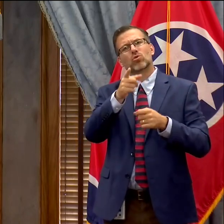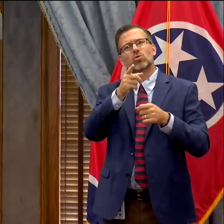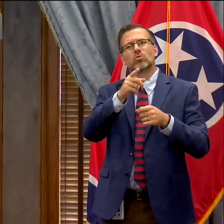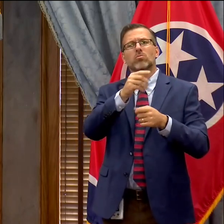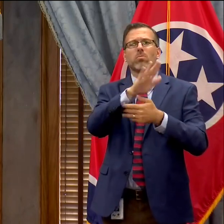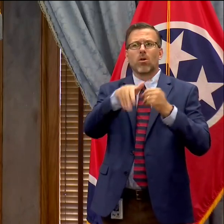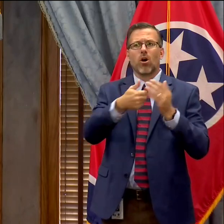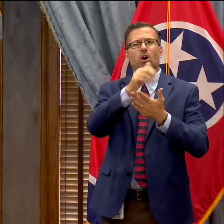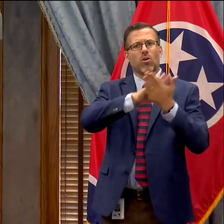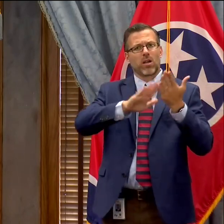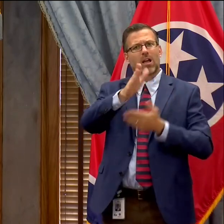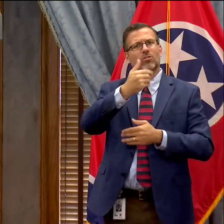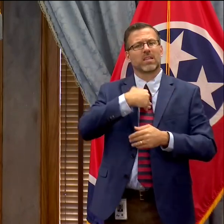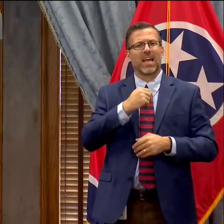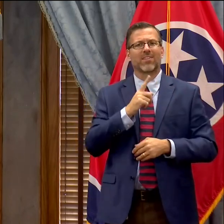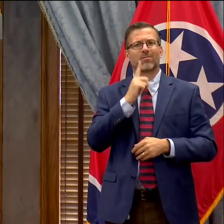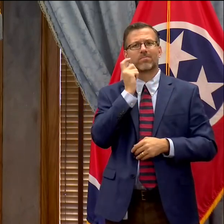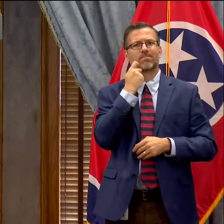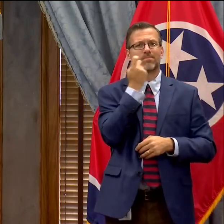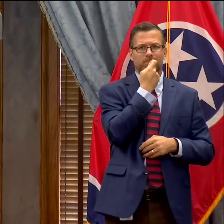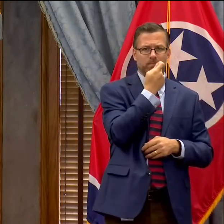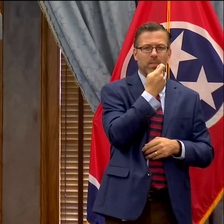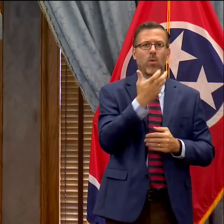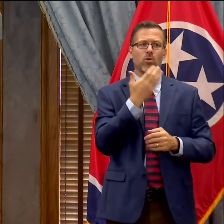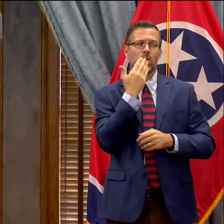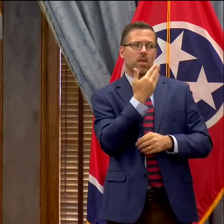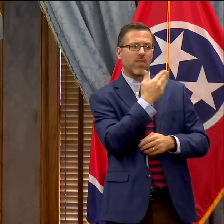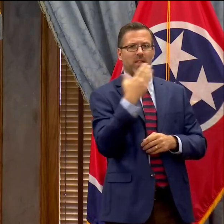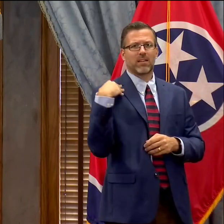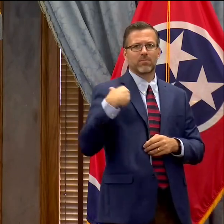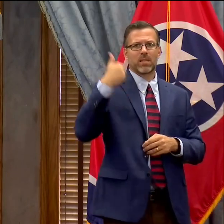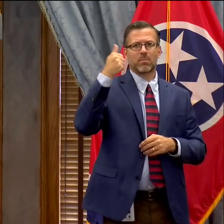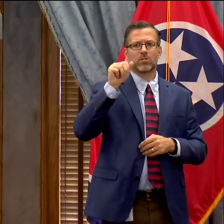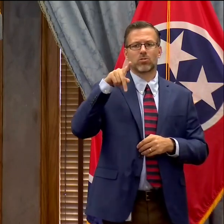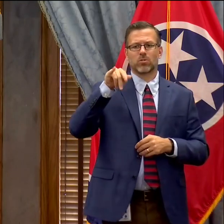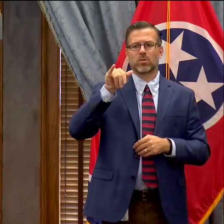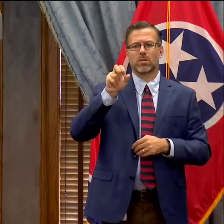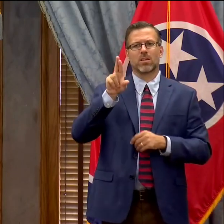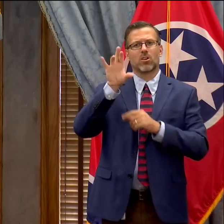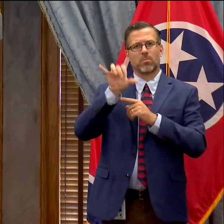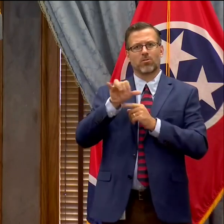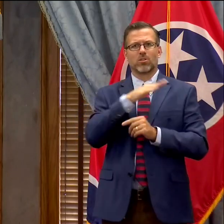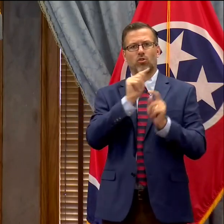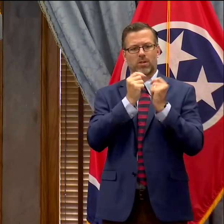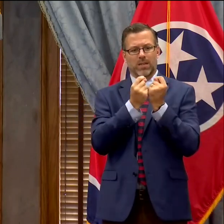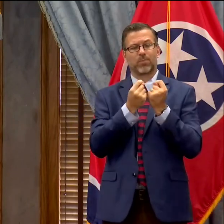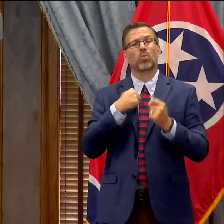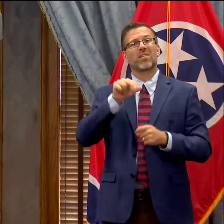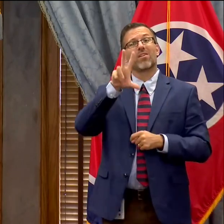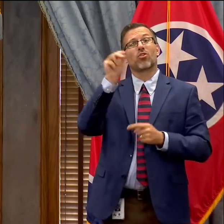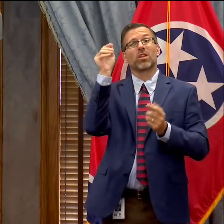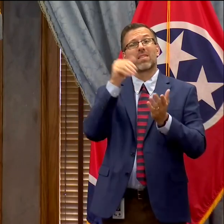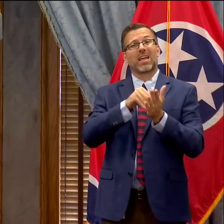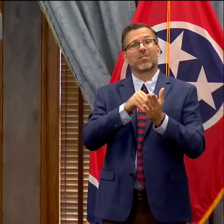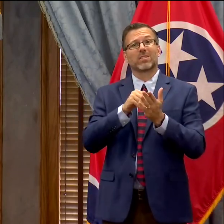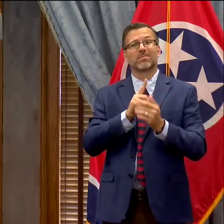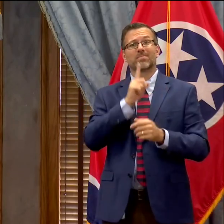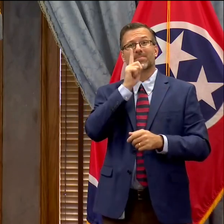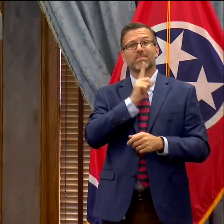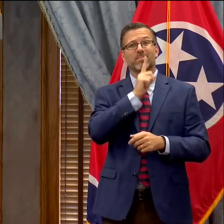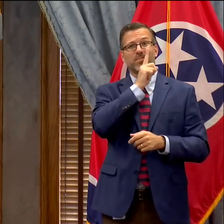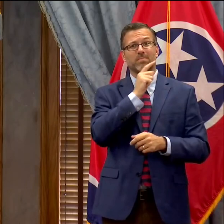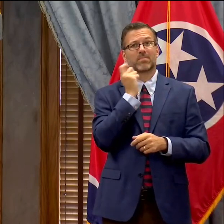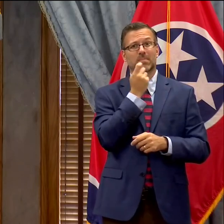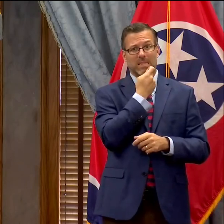really important. And I want to thank Commissioner Peercy and her team because even as we speak right now, we have just over 30,000 test kits deployed at our